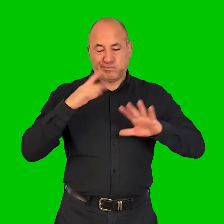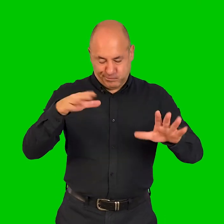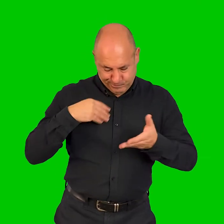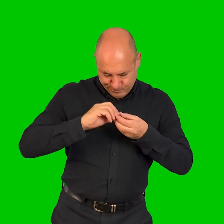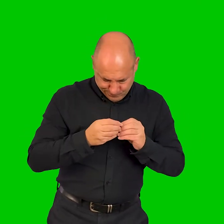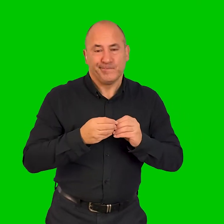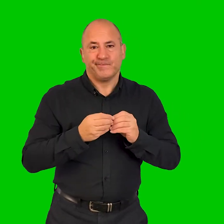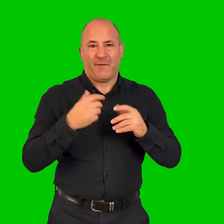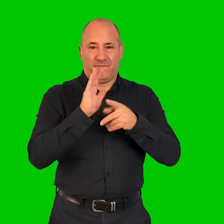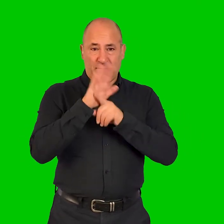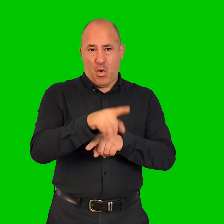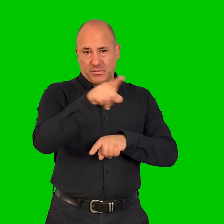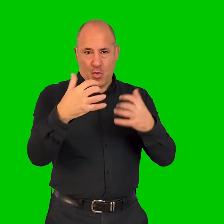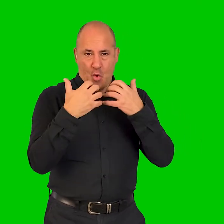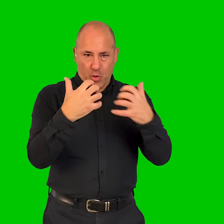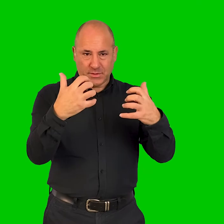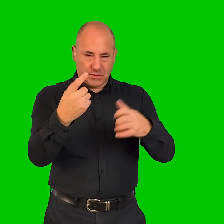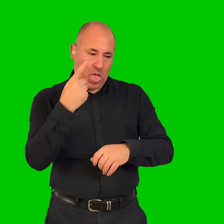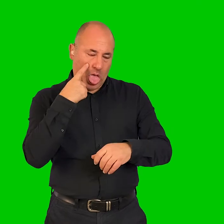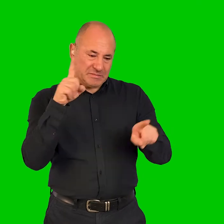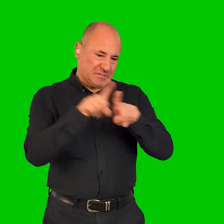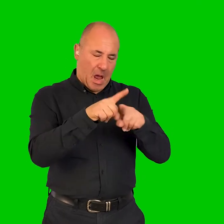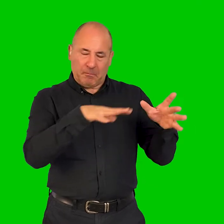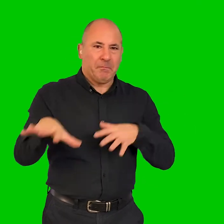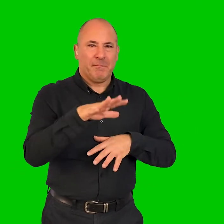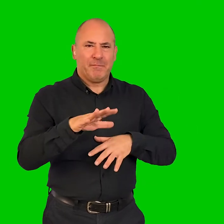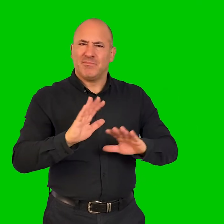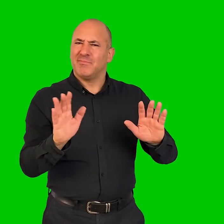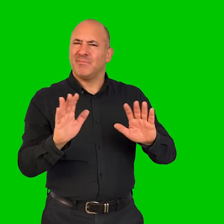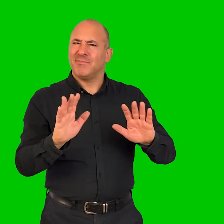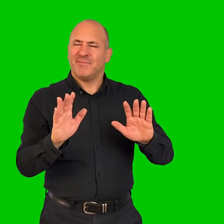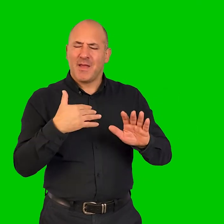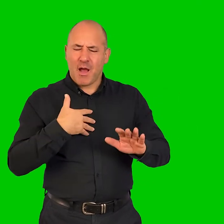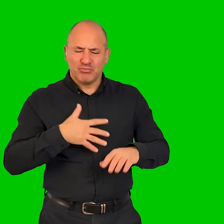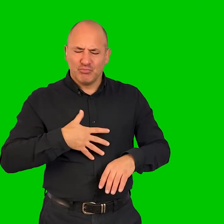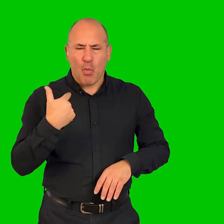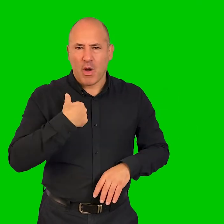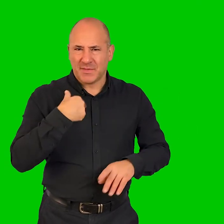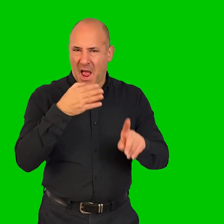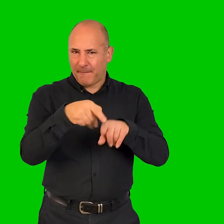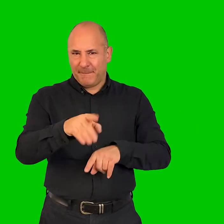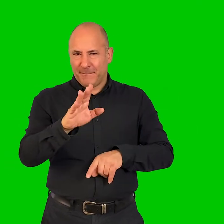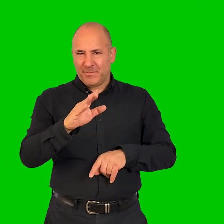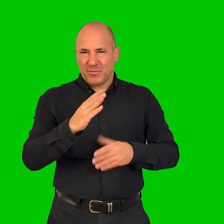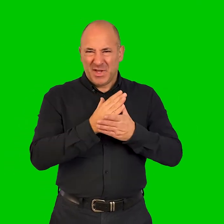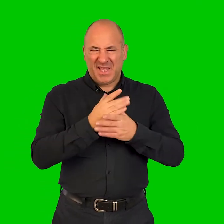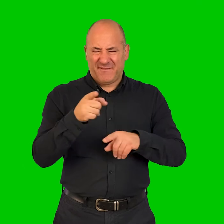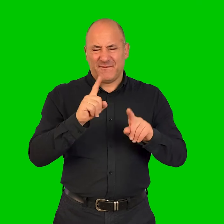so that my default isn't to quickly try to force audiences to experience the same thing, which really